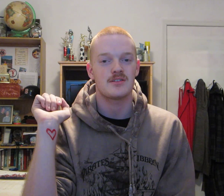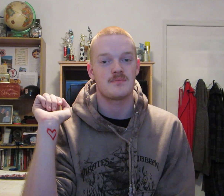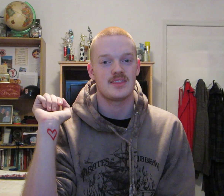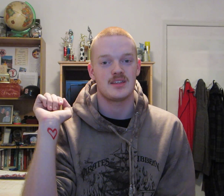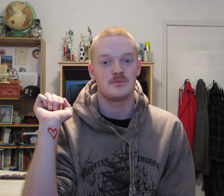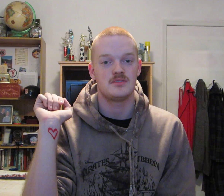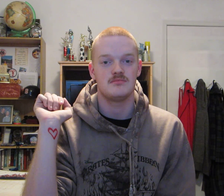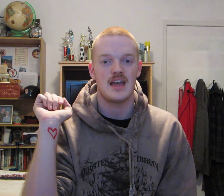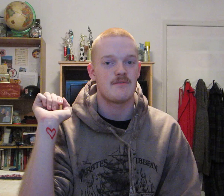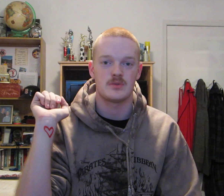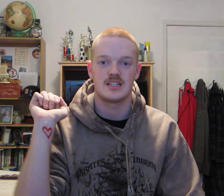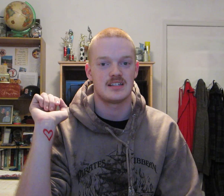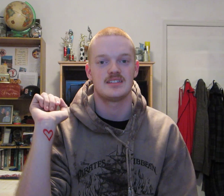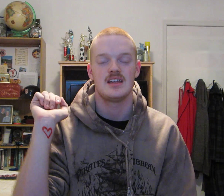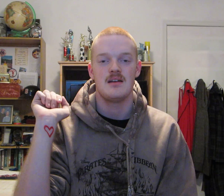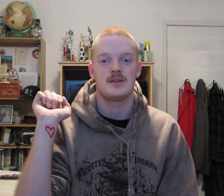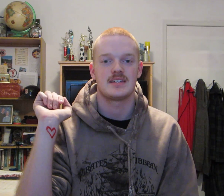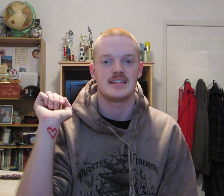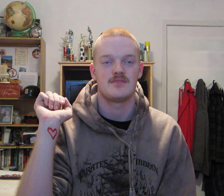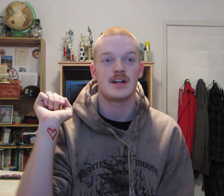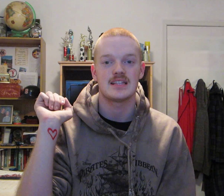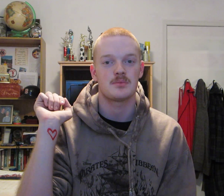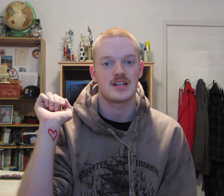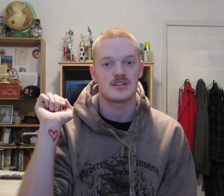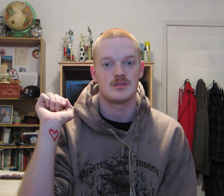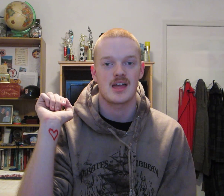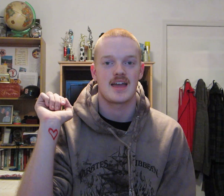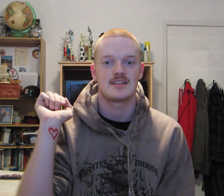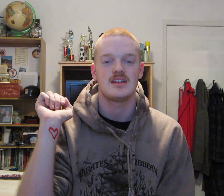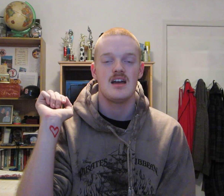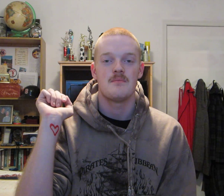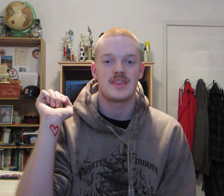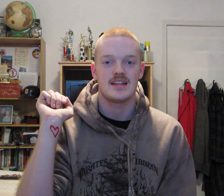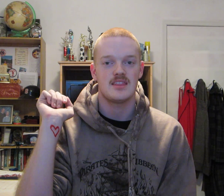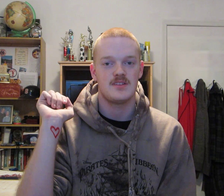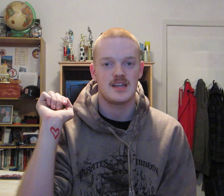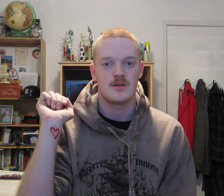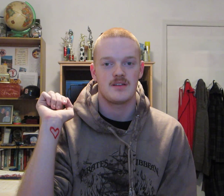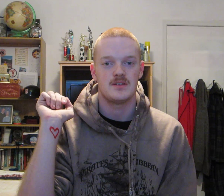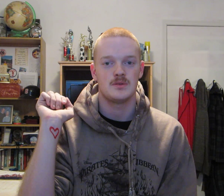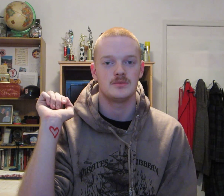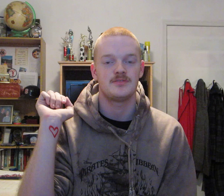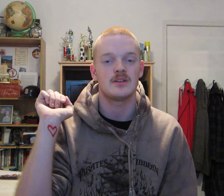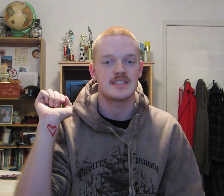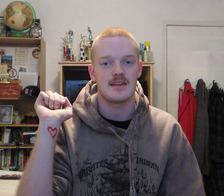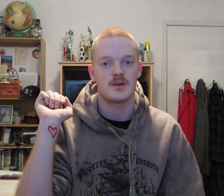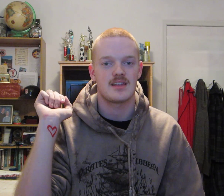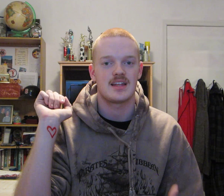recommend that everyone does, because it is very inspirational, and by the end of the video, if you feel the same way that